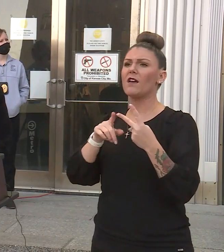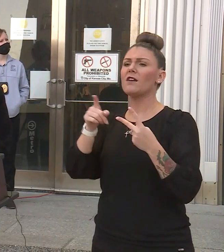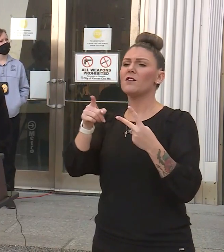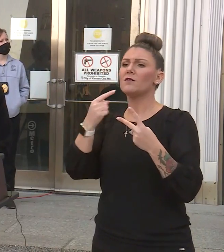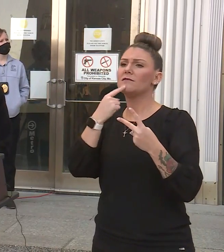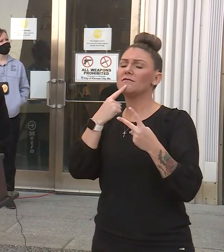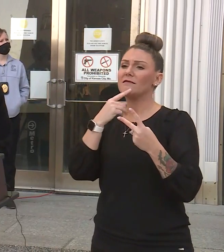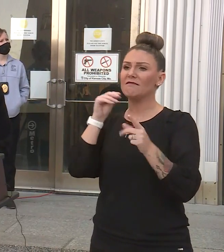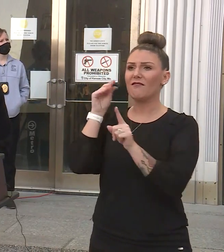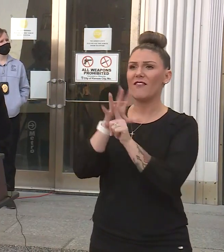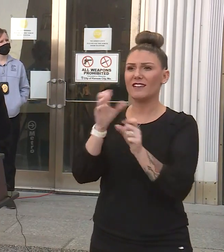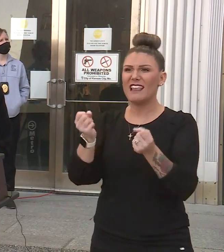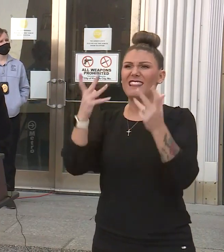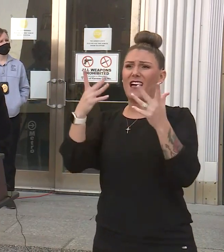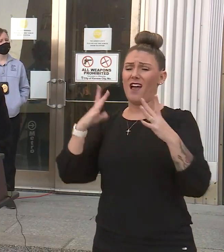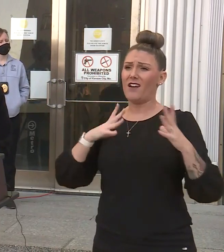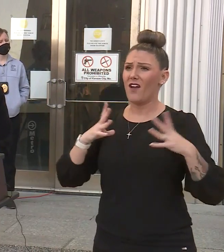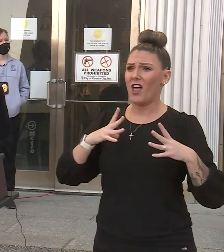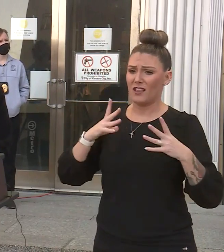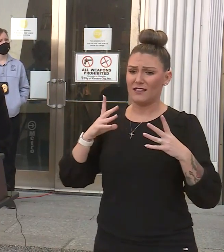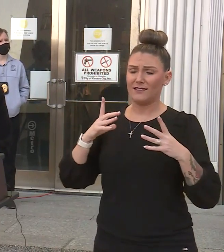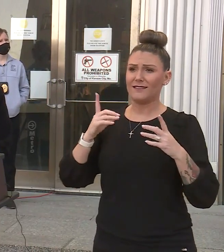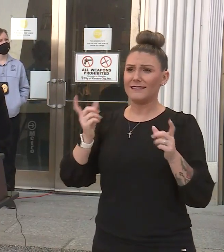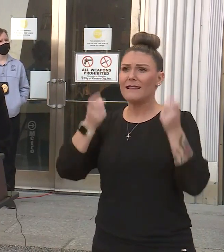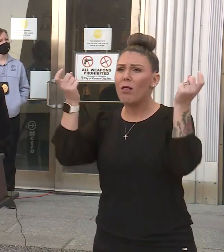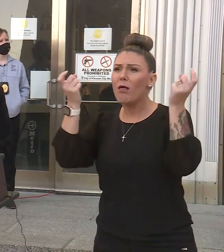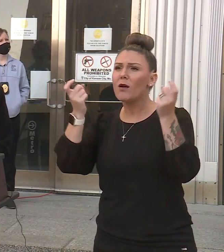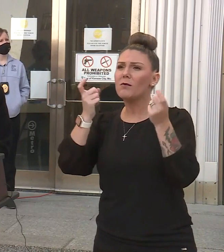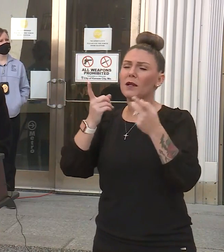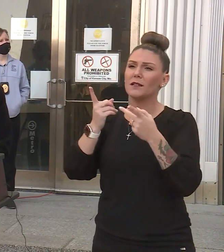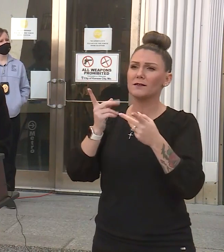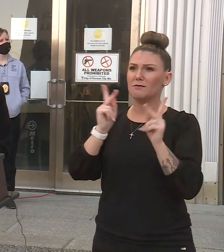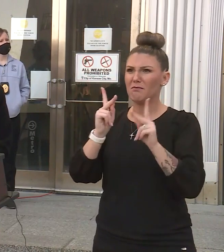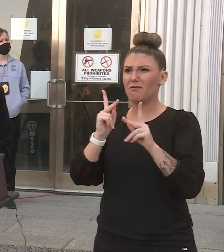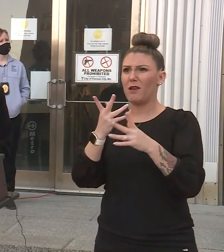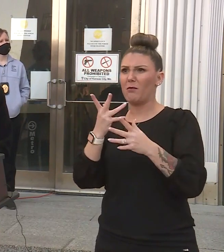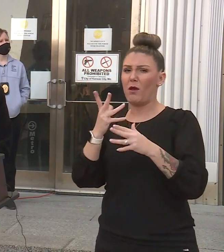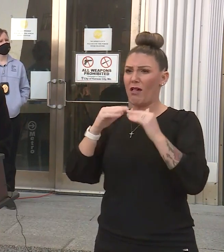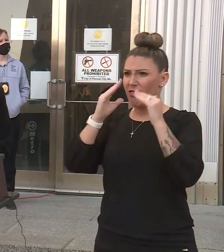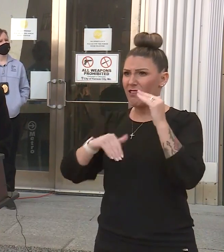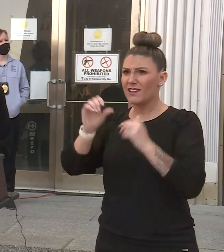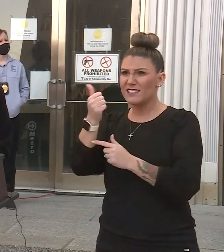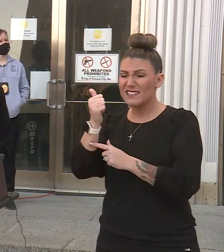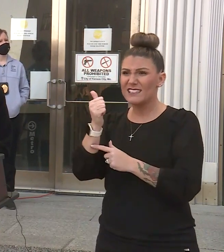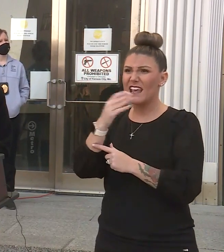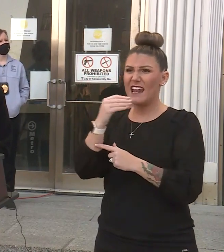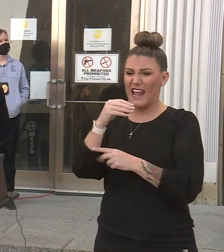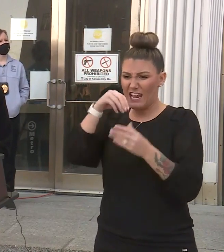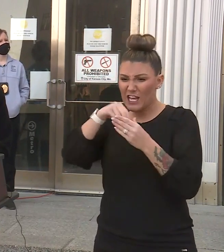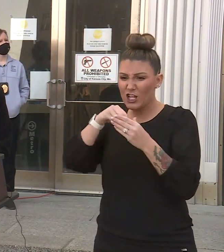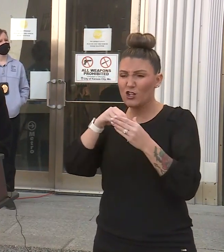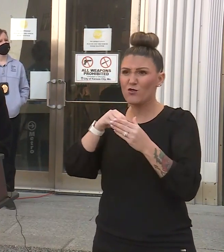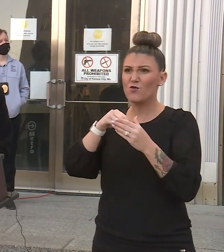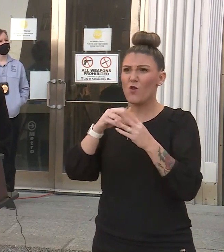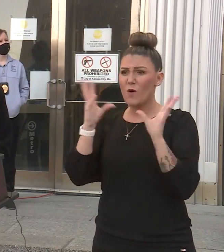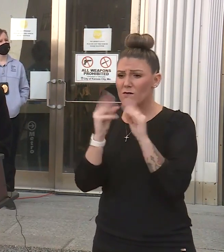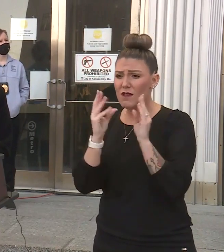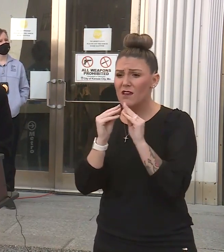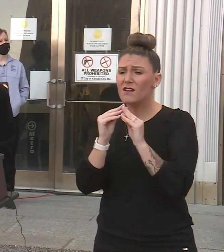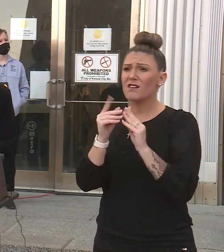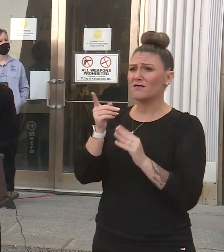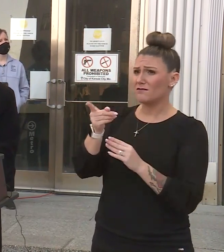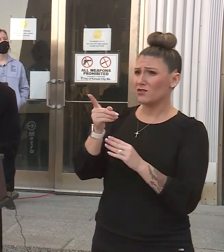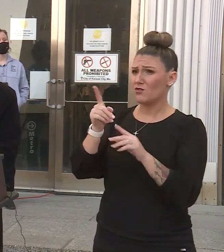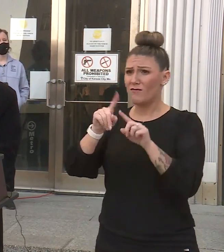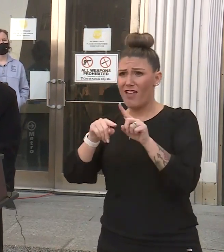this affects a lot of holiday celebrations with people over to indoor meetings. Are you guys primarily relying on self-reporting of these